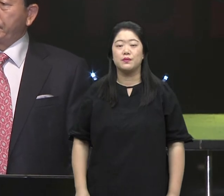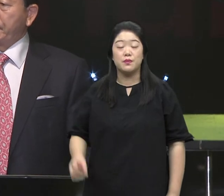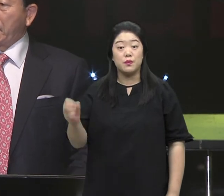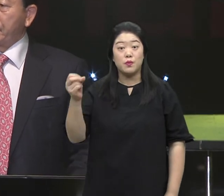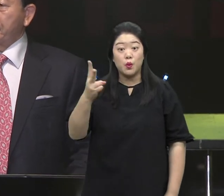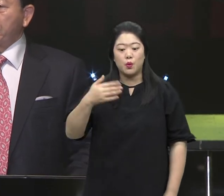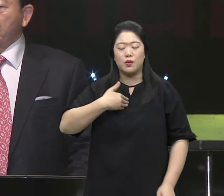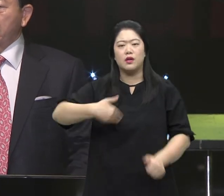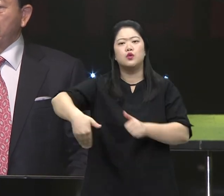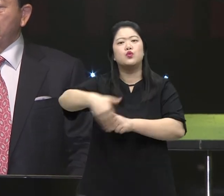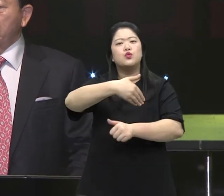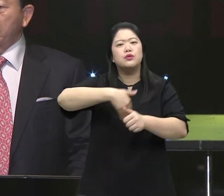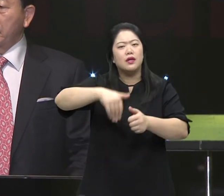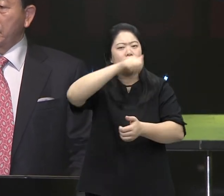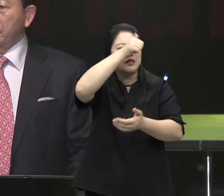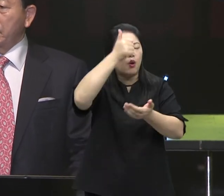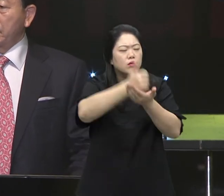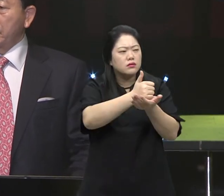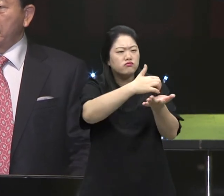And there were many elders around me as well.